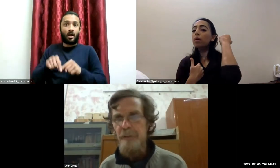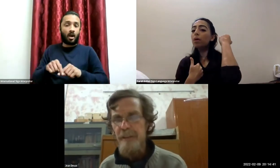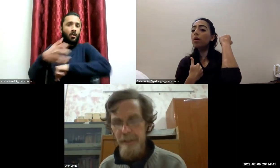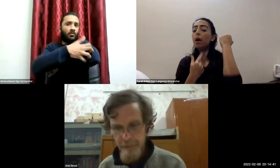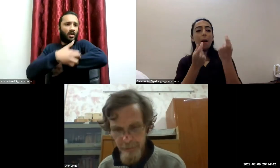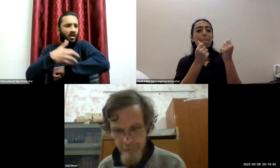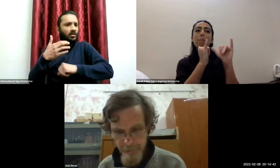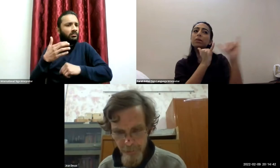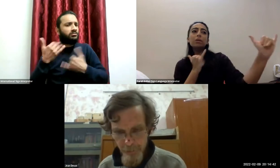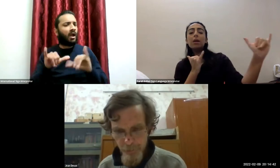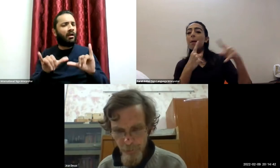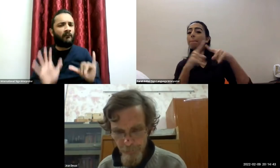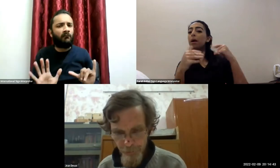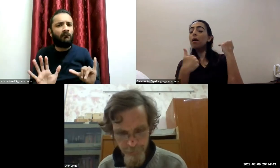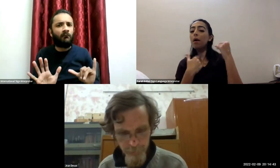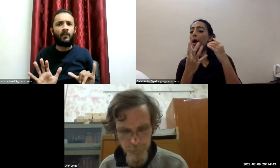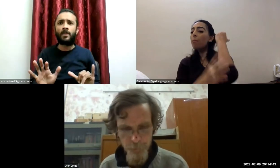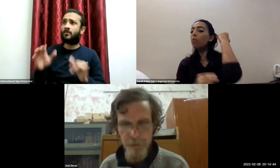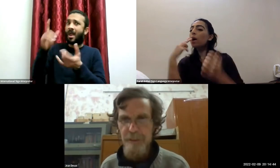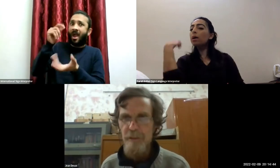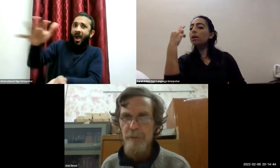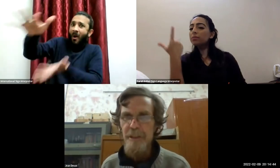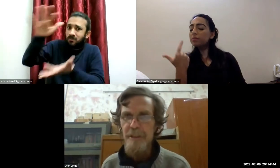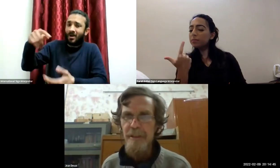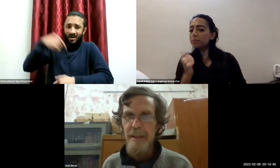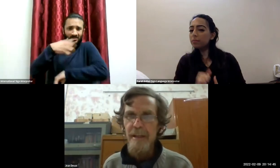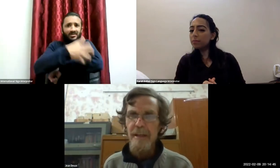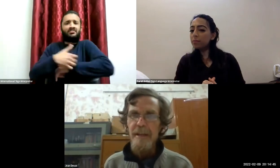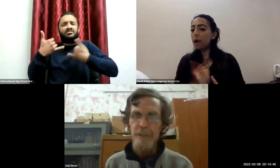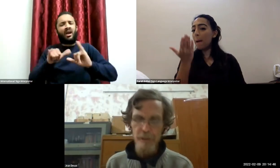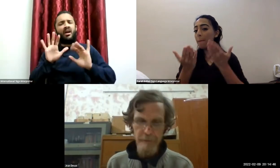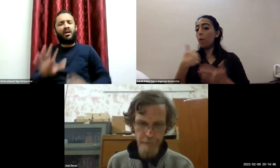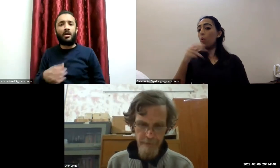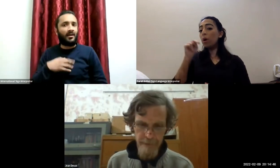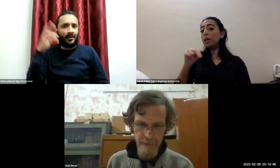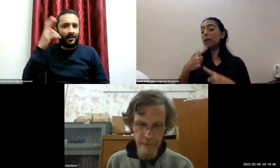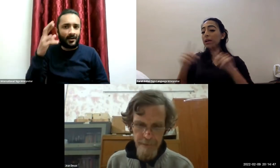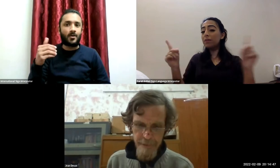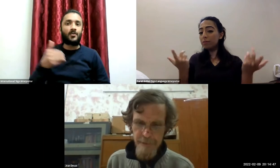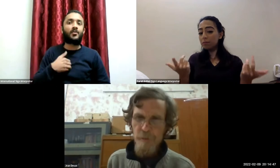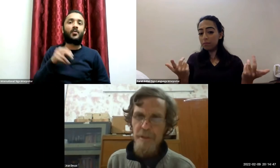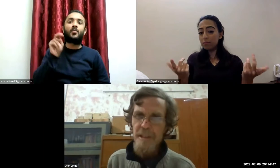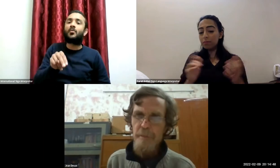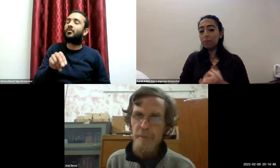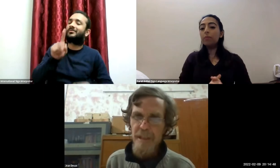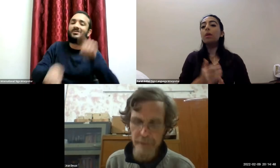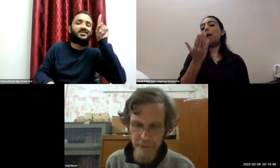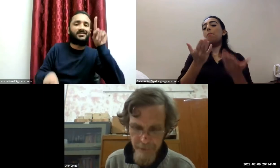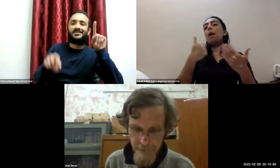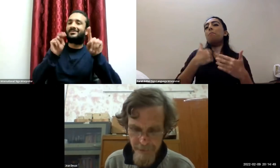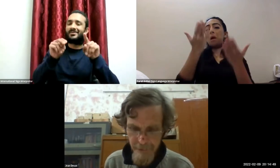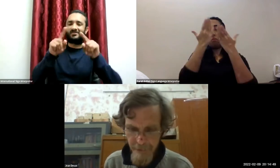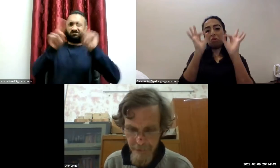are well educated you are free from social discrimination and you have access to basic public